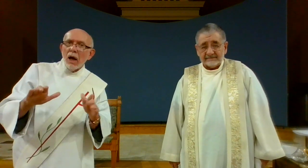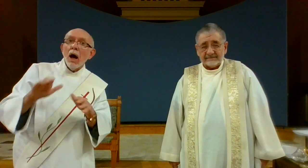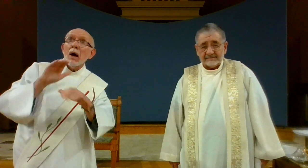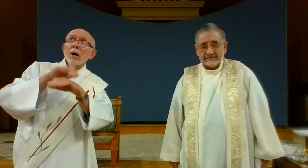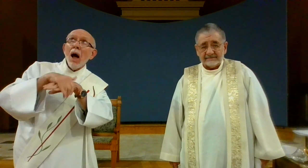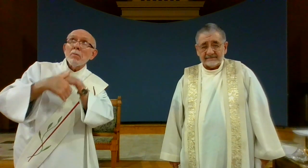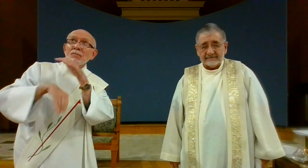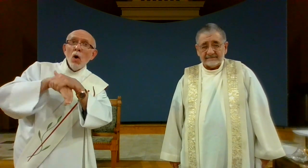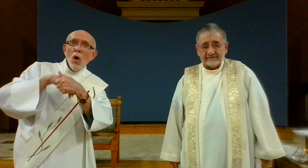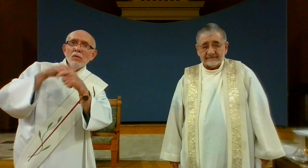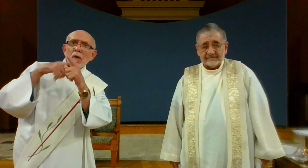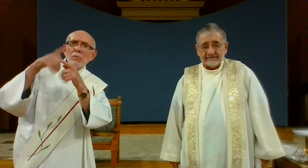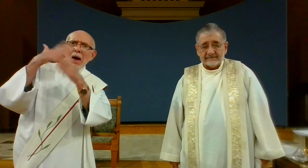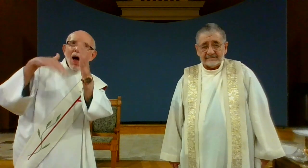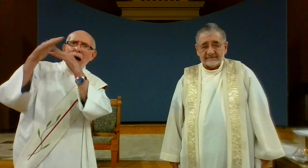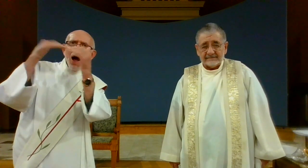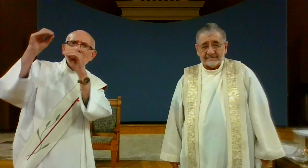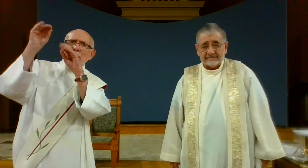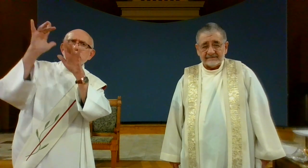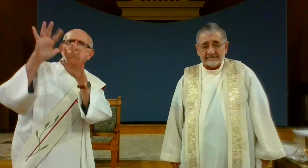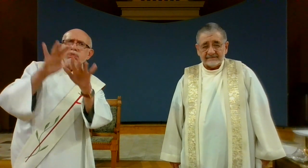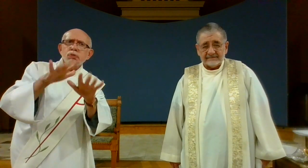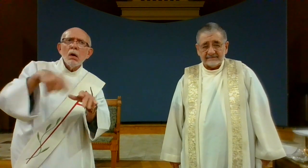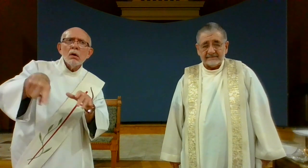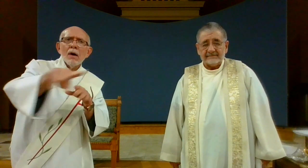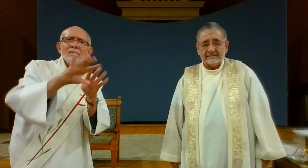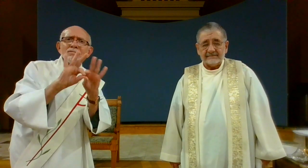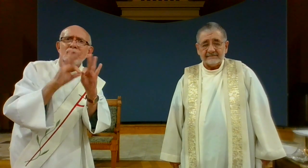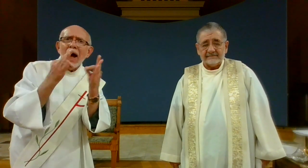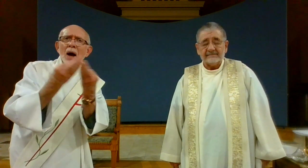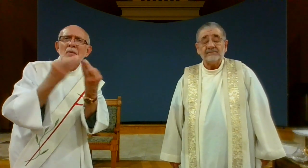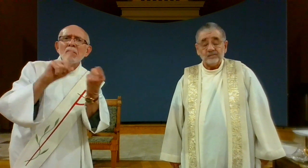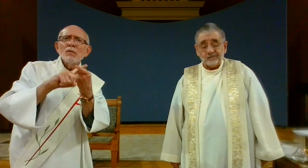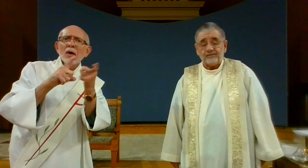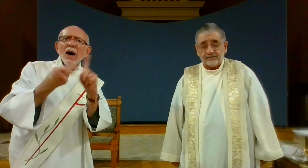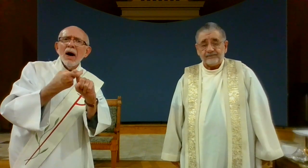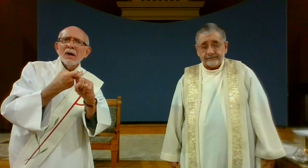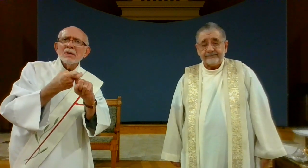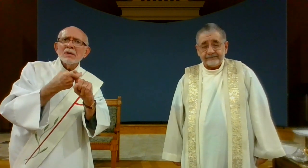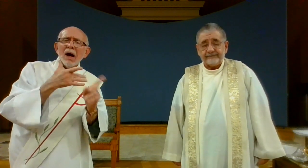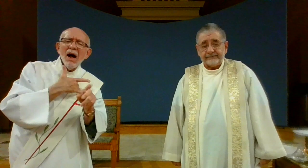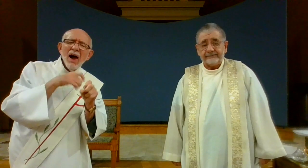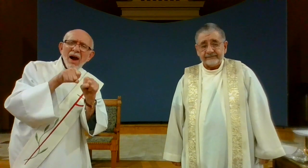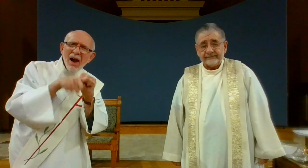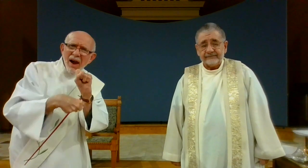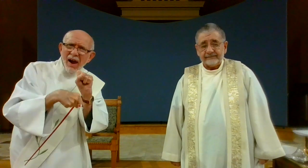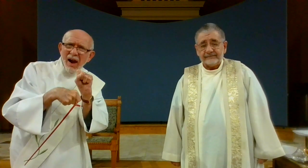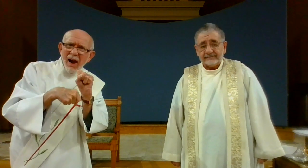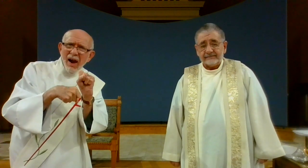and may the comfort of the heavens bless the family and friends of those who are heartbroken